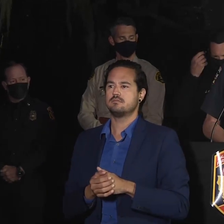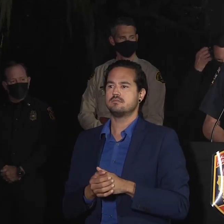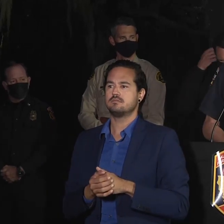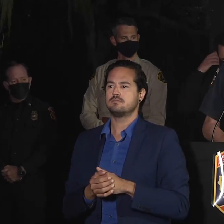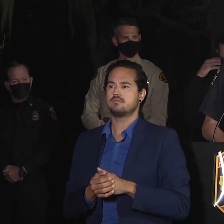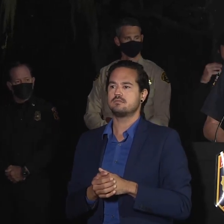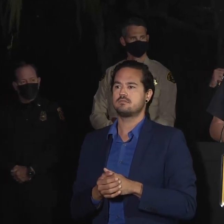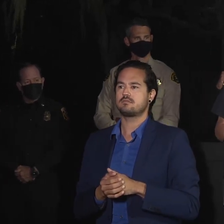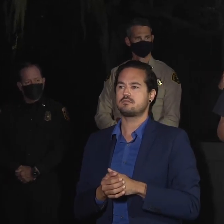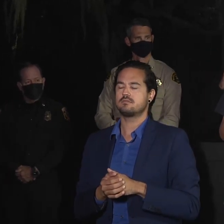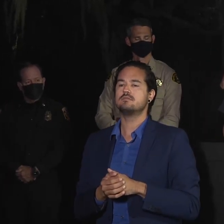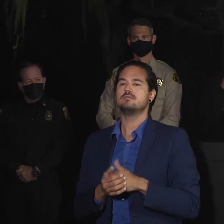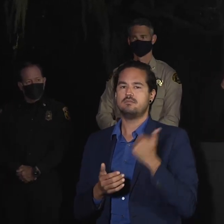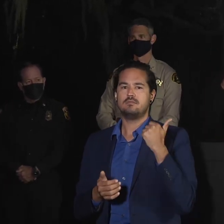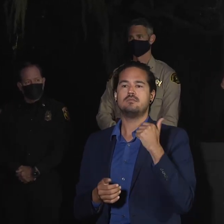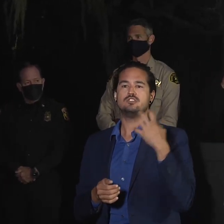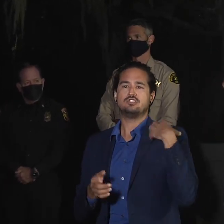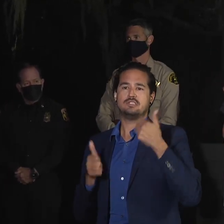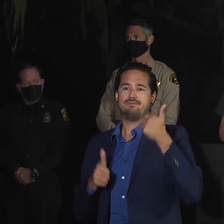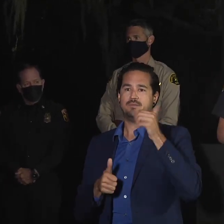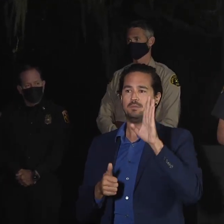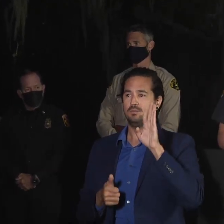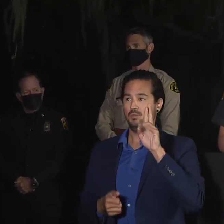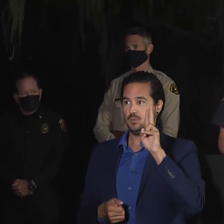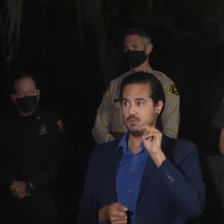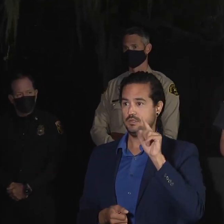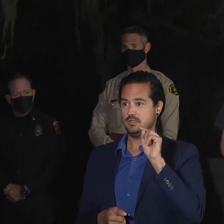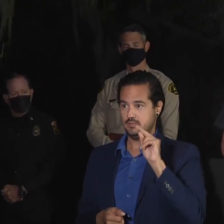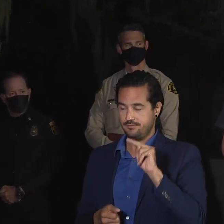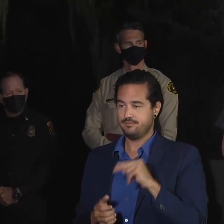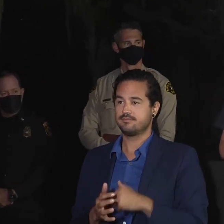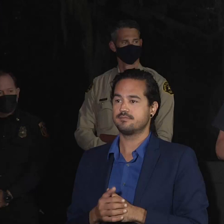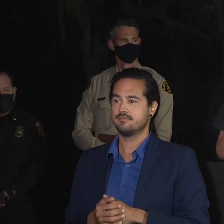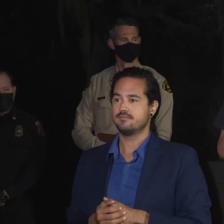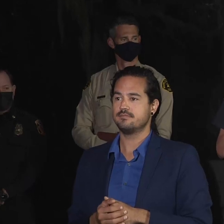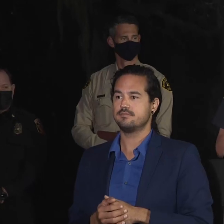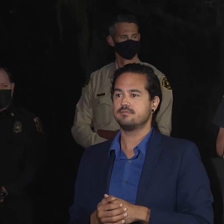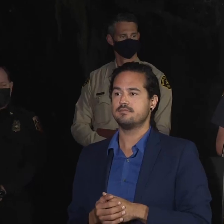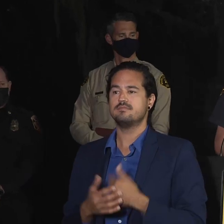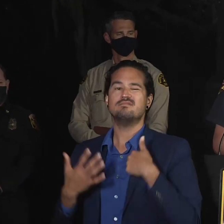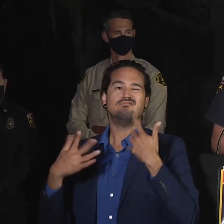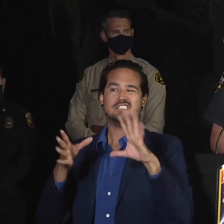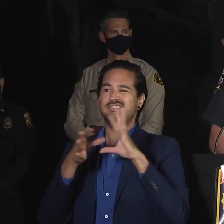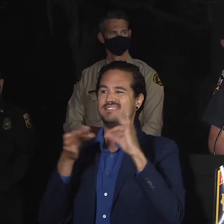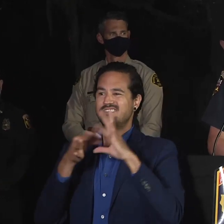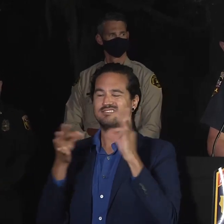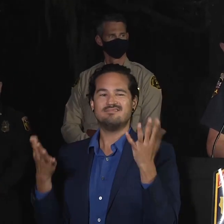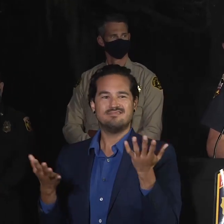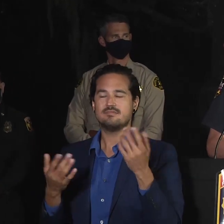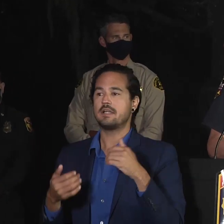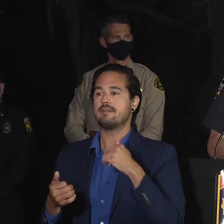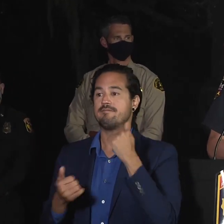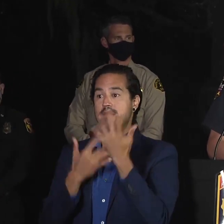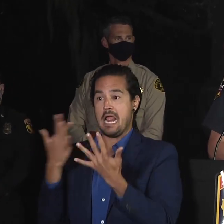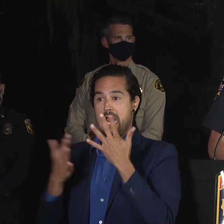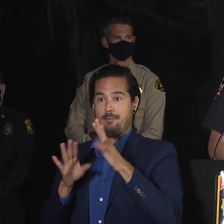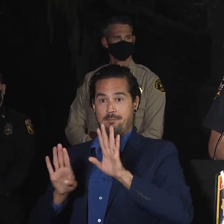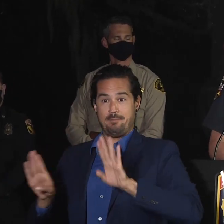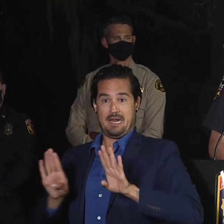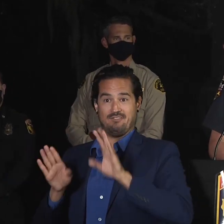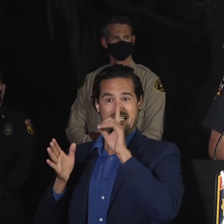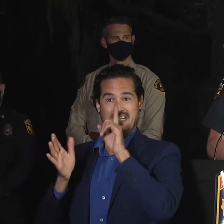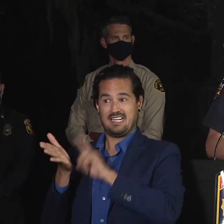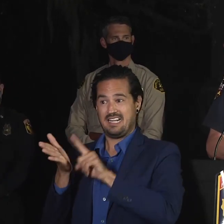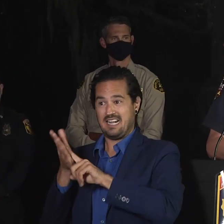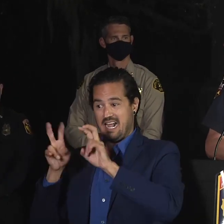As I've stated before, we have assigned to our team, not only a fire behavior analyst, but an IMED, an incident